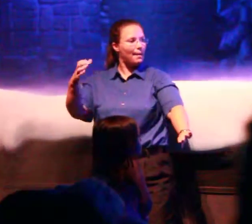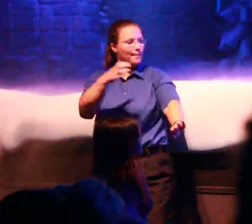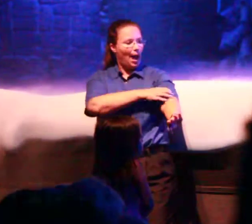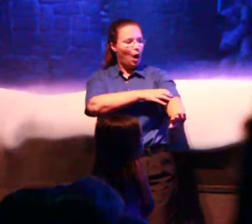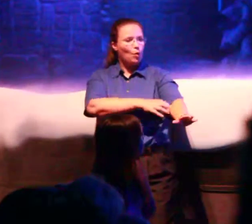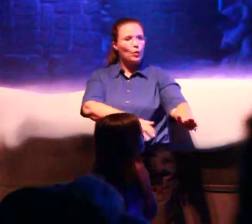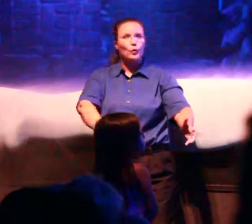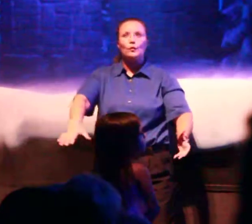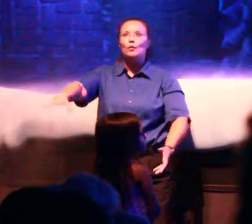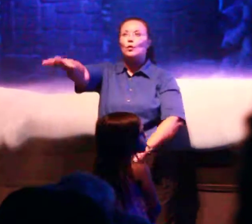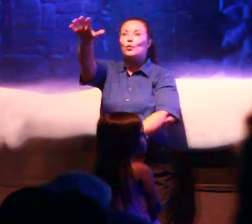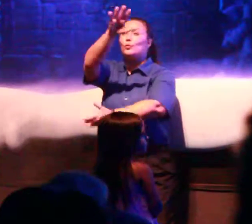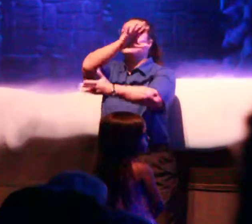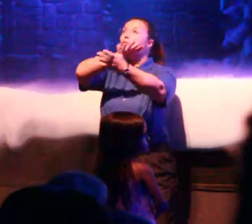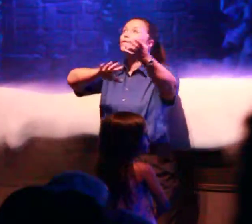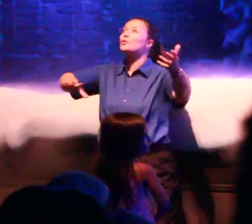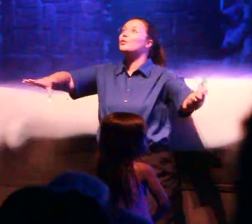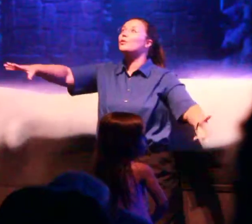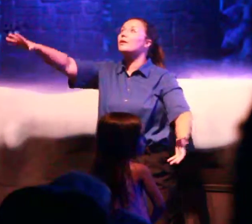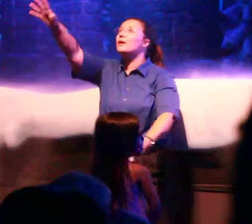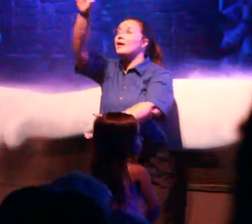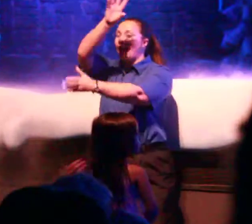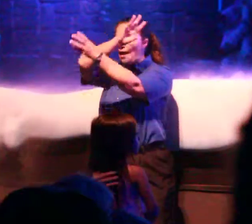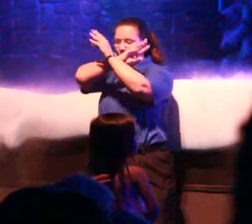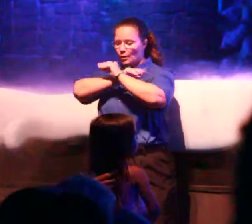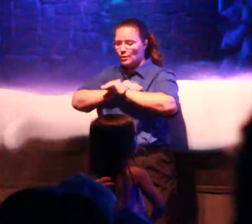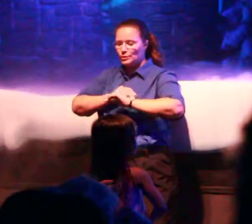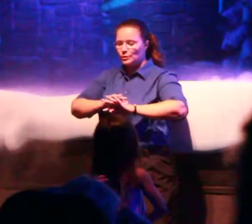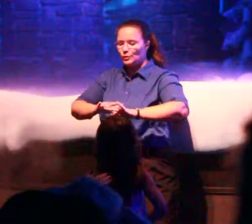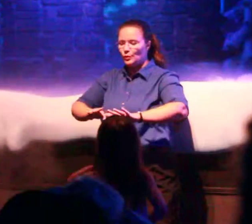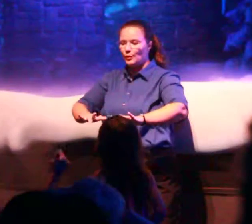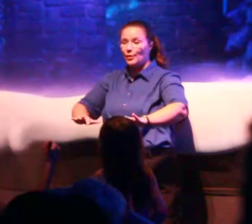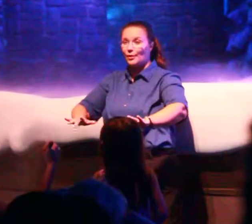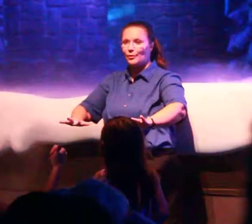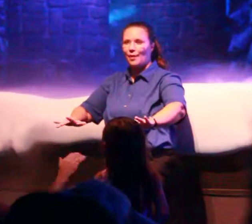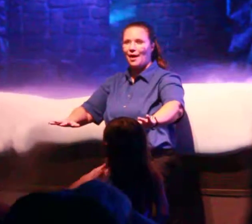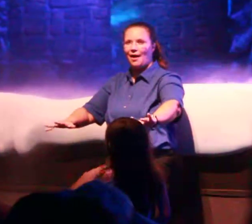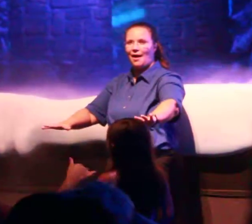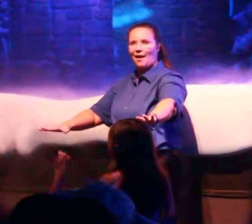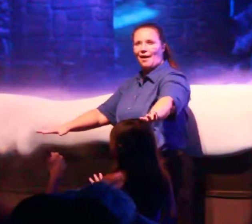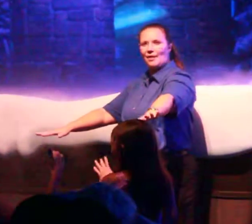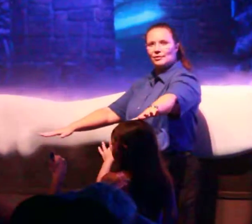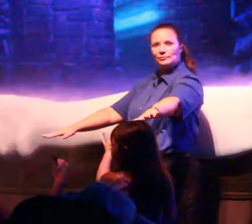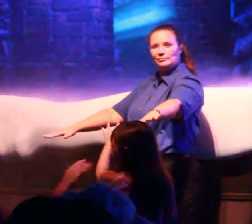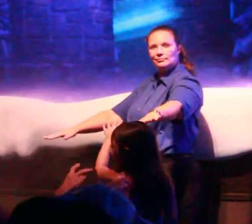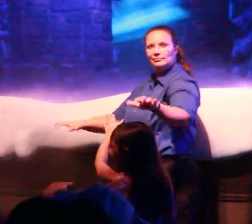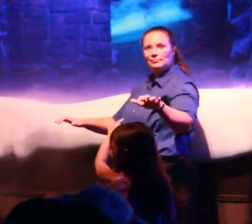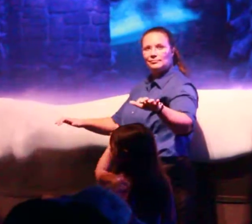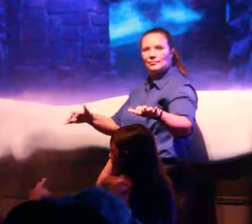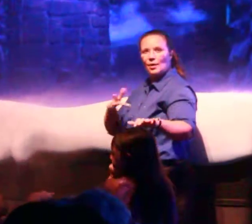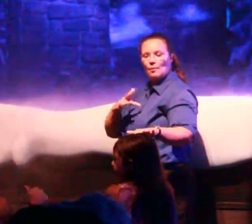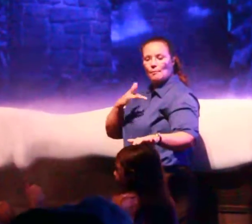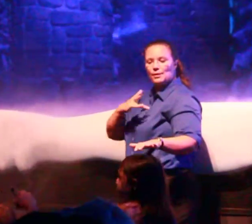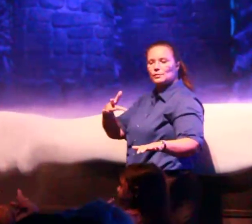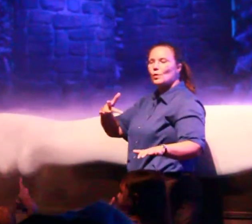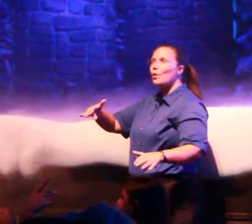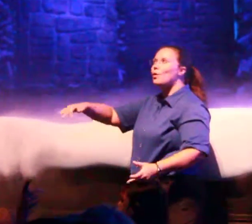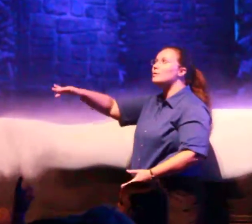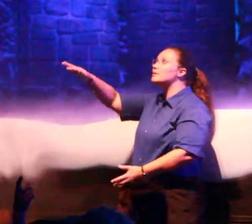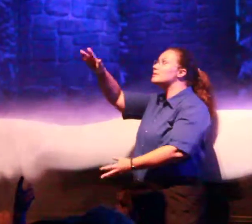Power flurries through the air into the ground. Soul is